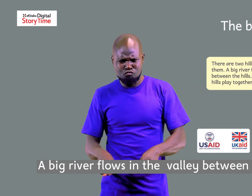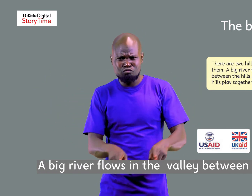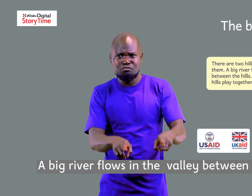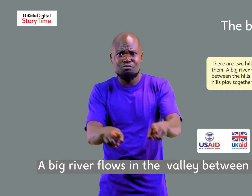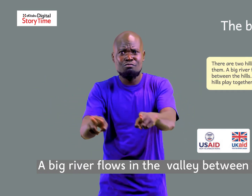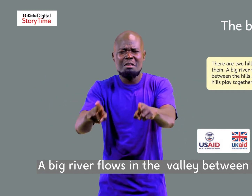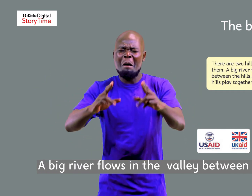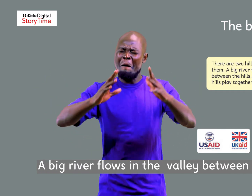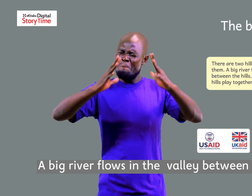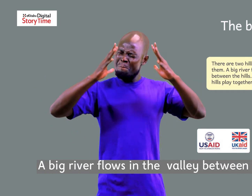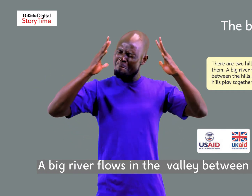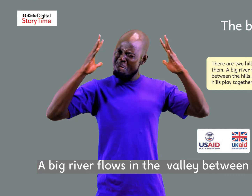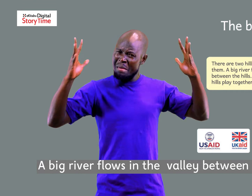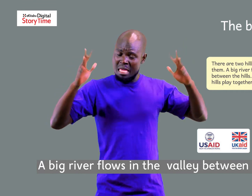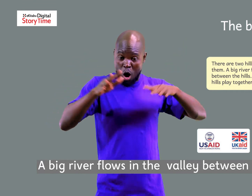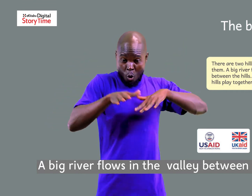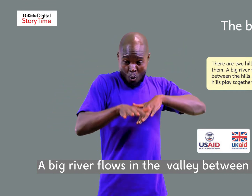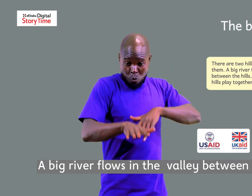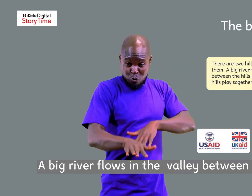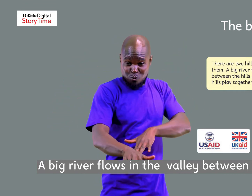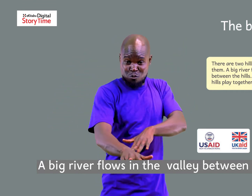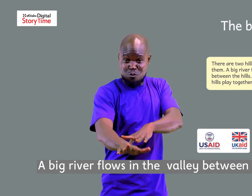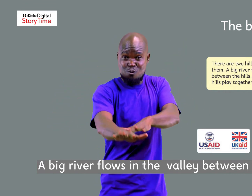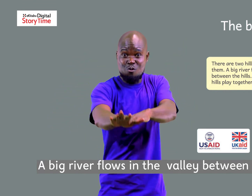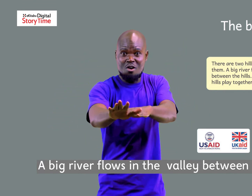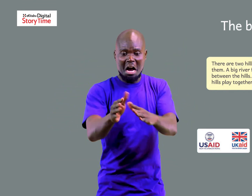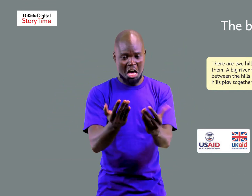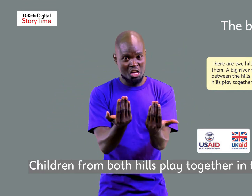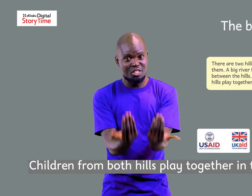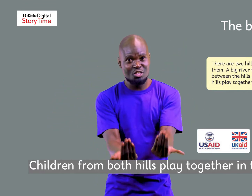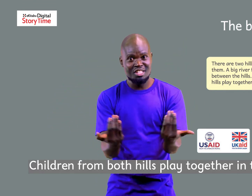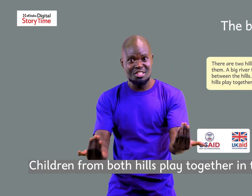a big river flows in the valley between the hills